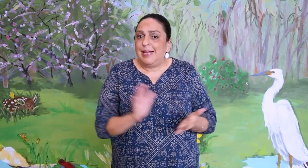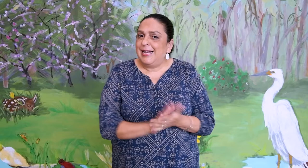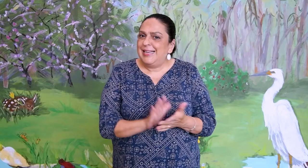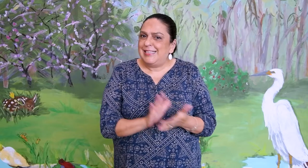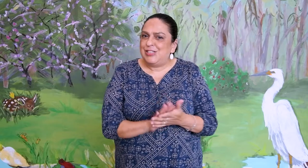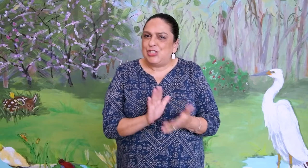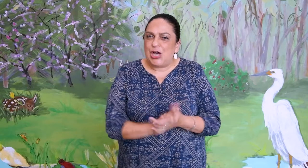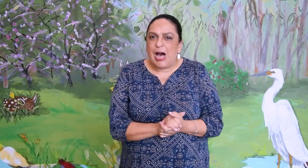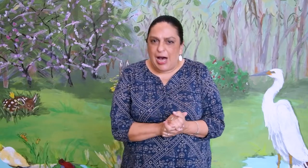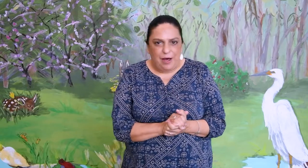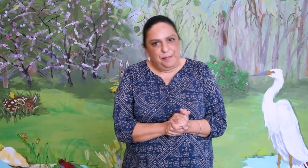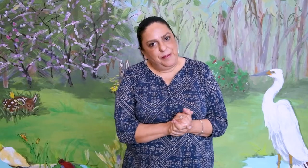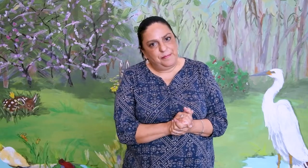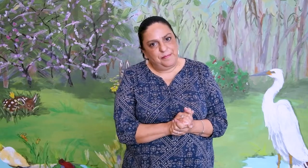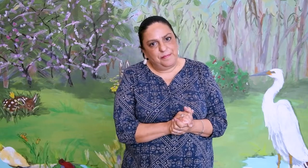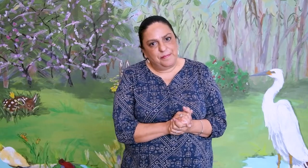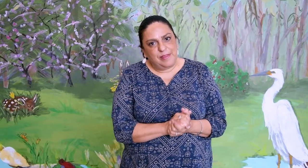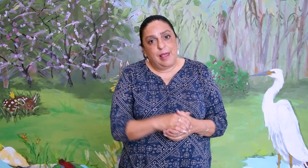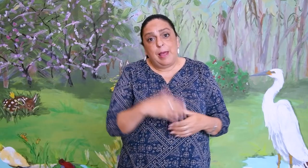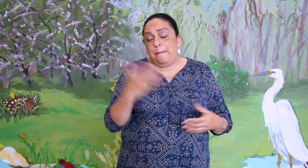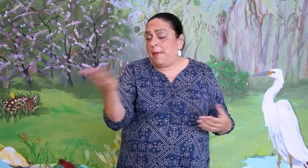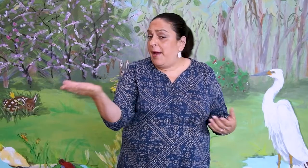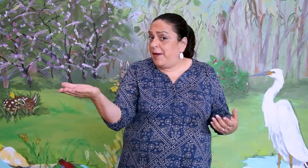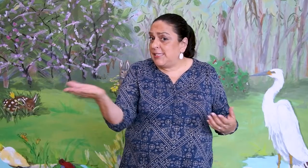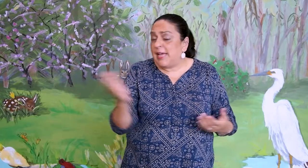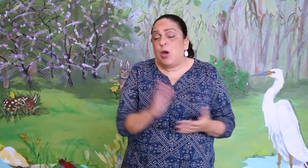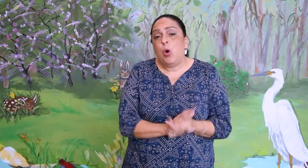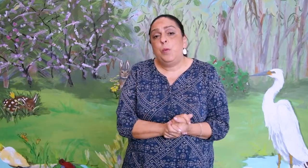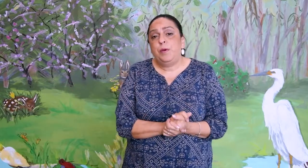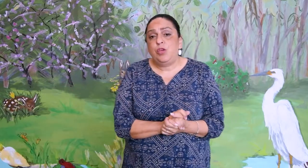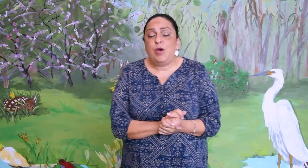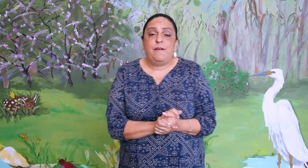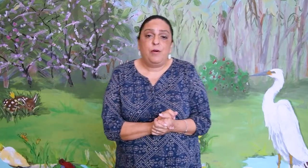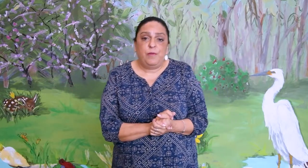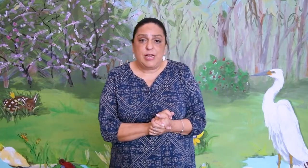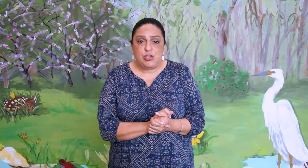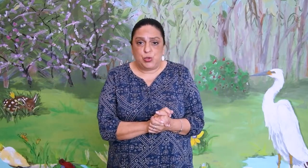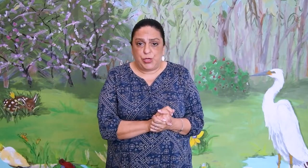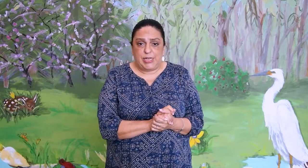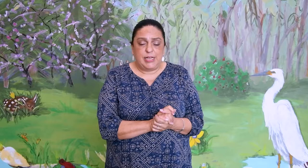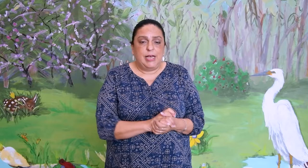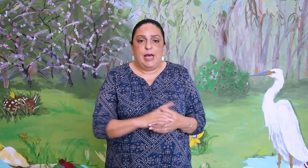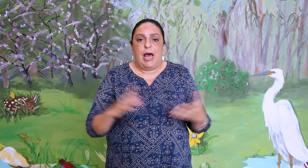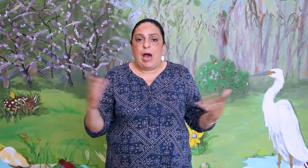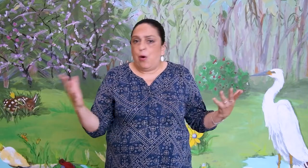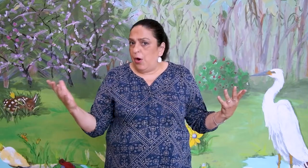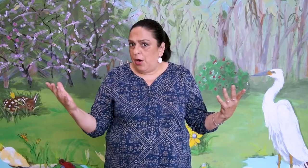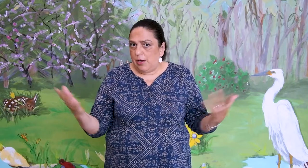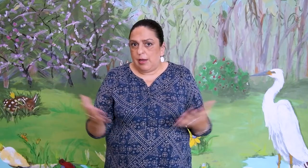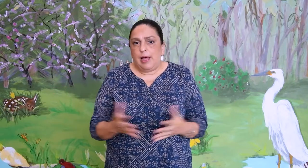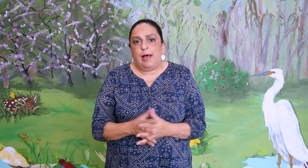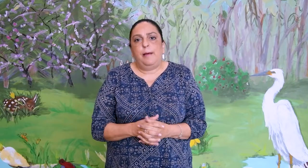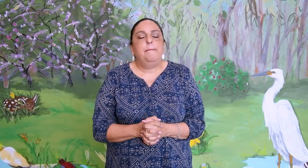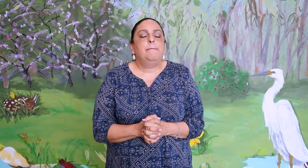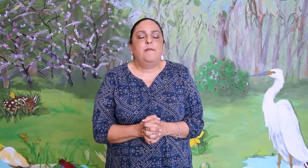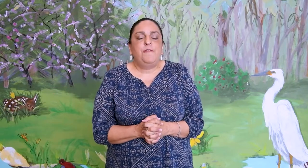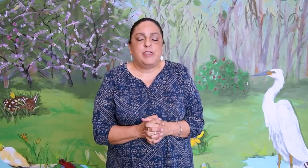Good job! Parents, I hope you have already joined our Facebook